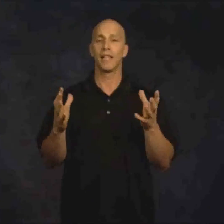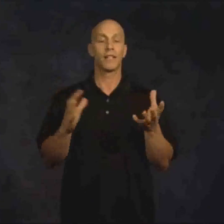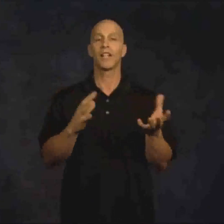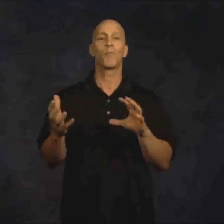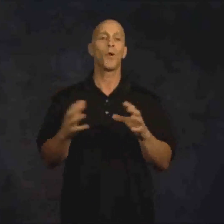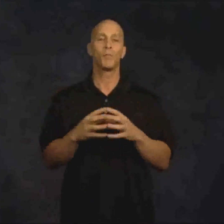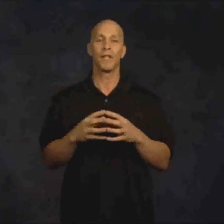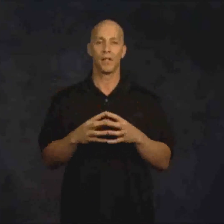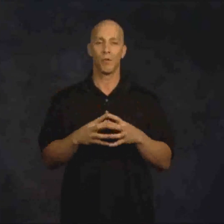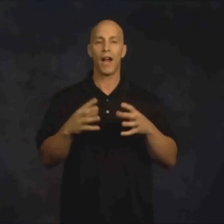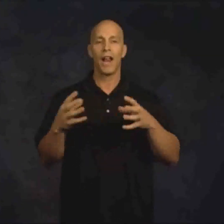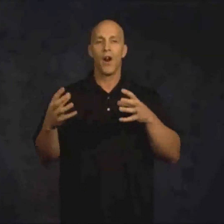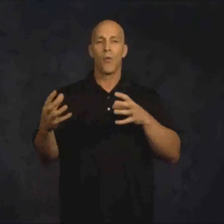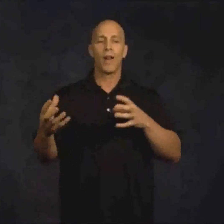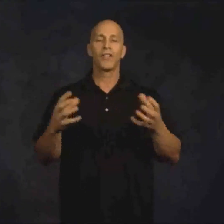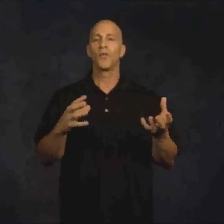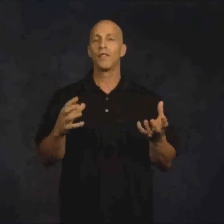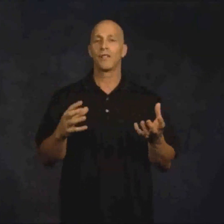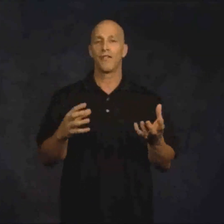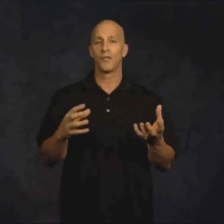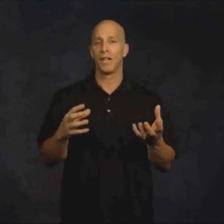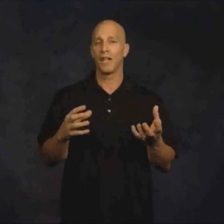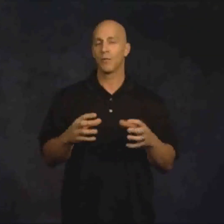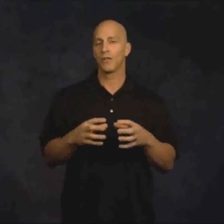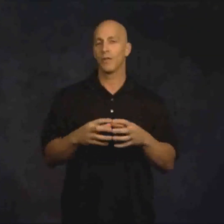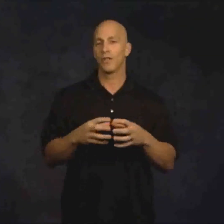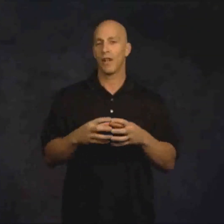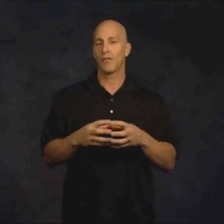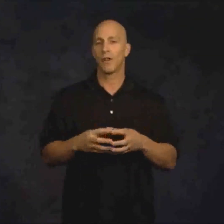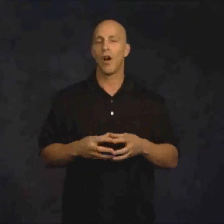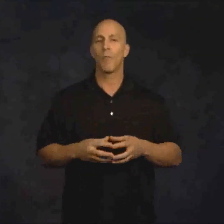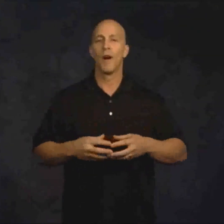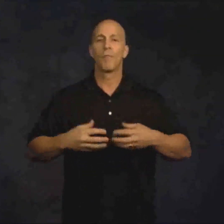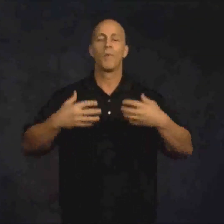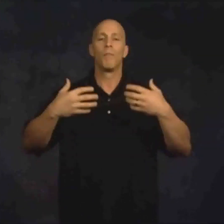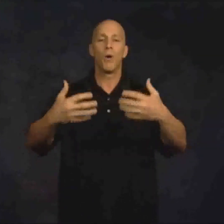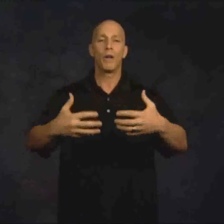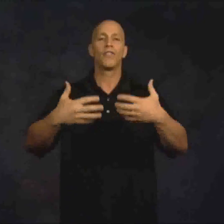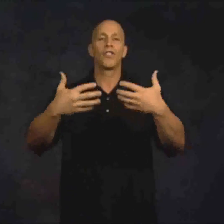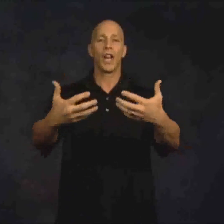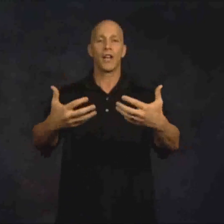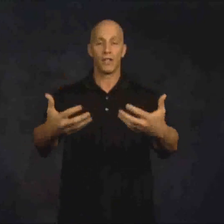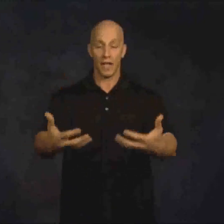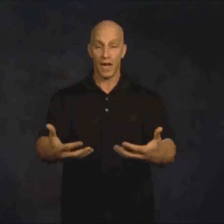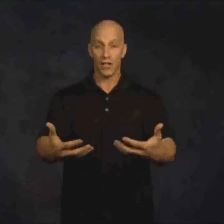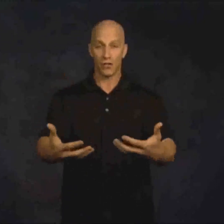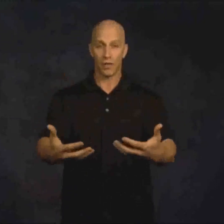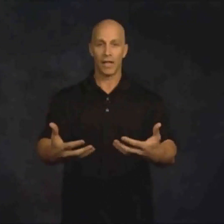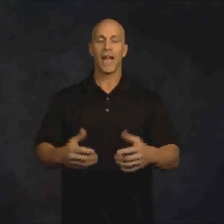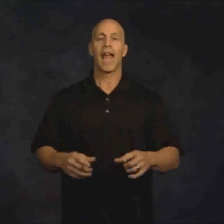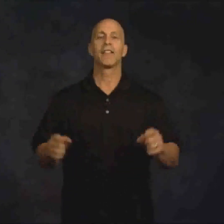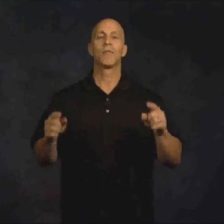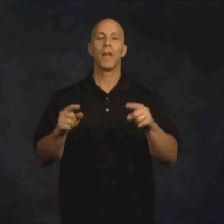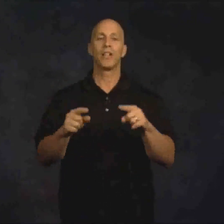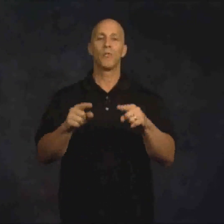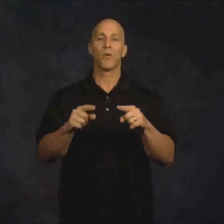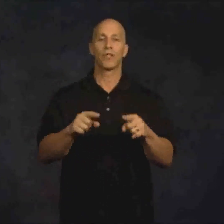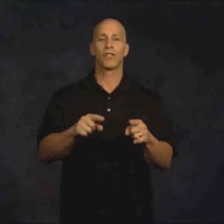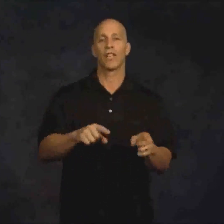It's not supposed to be easy. We're not doing this stuff to be easy. We're doing this stuff to help promote and change the industry and to make you more successful